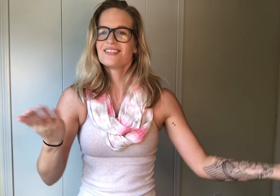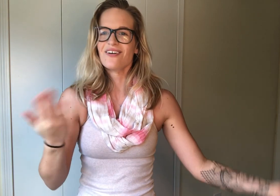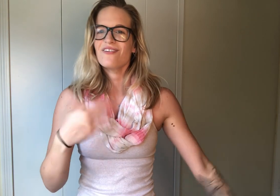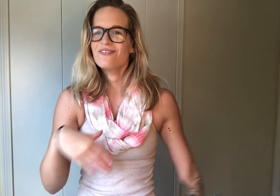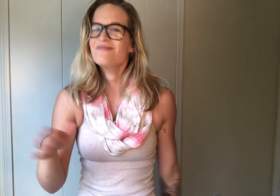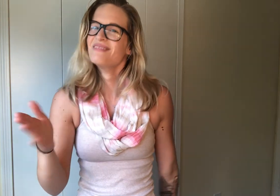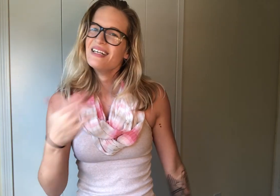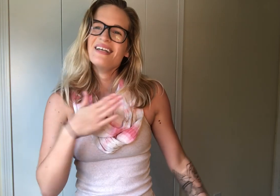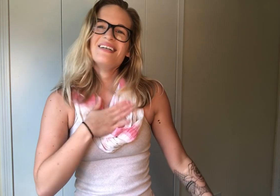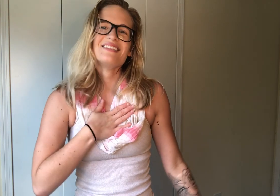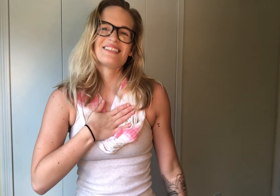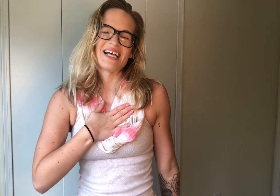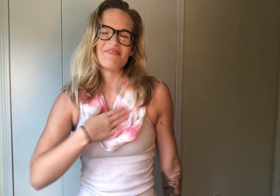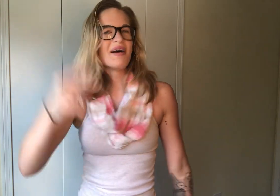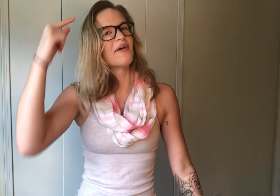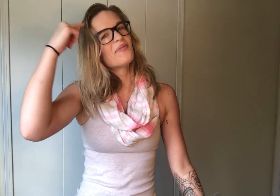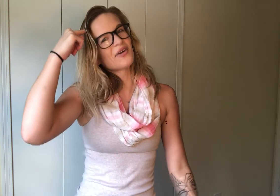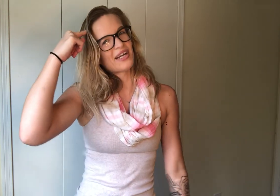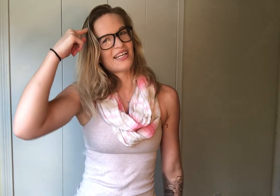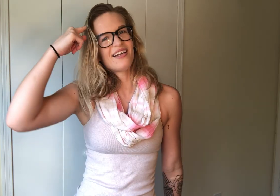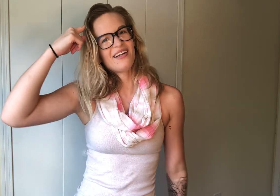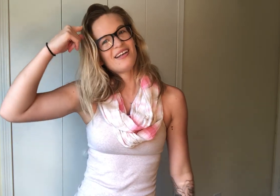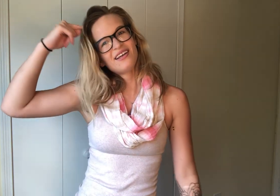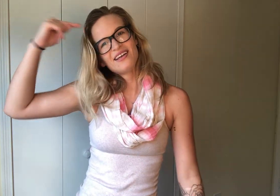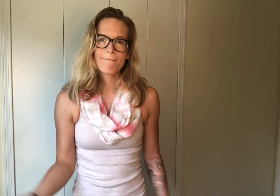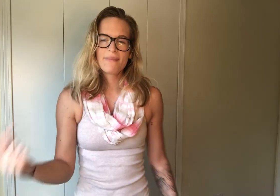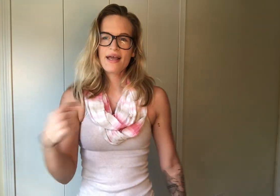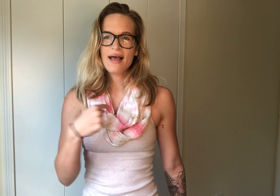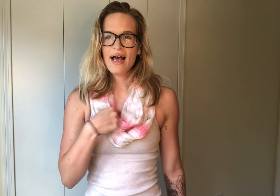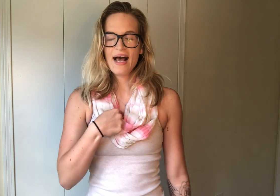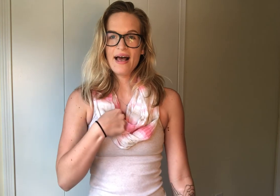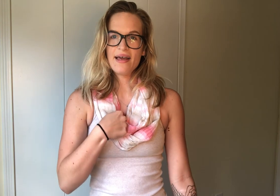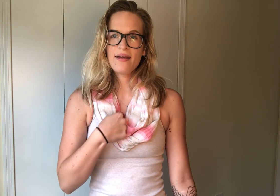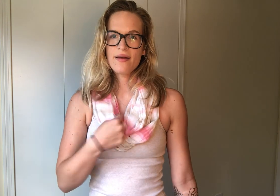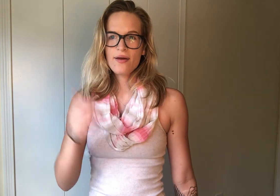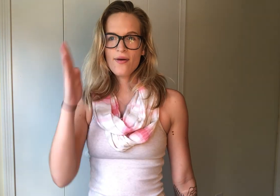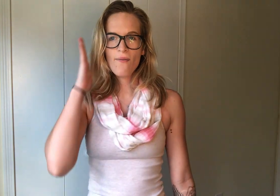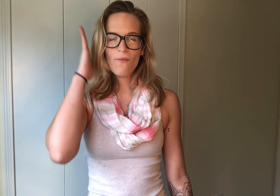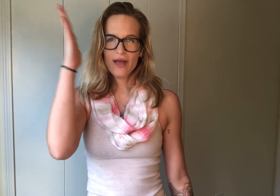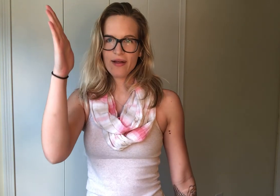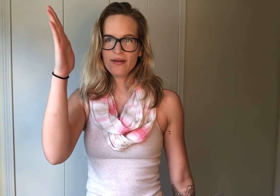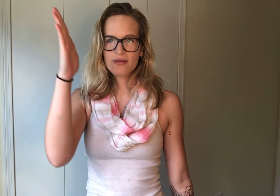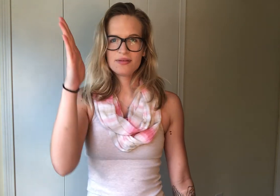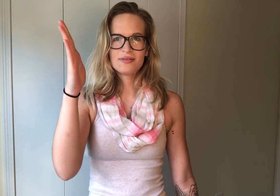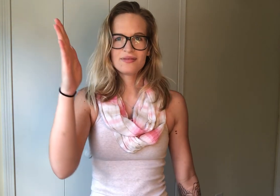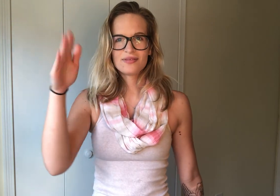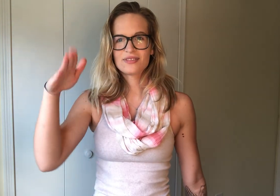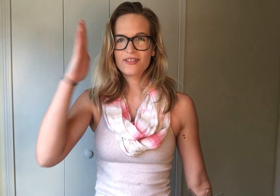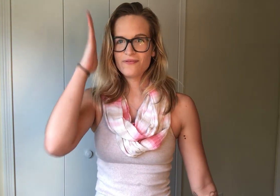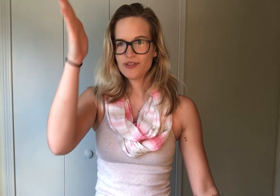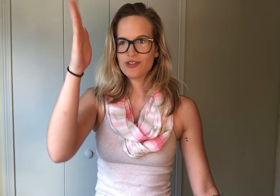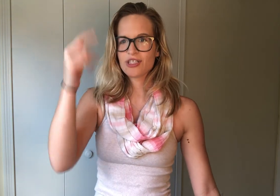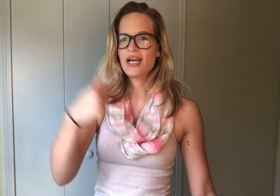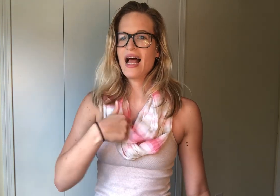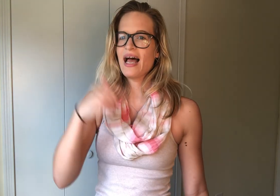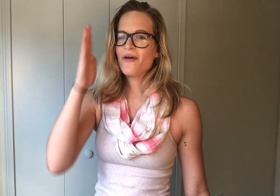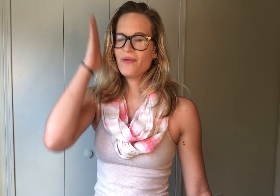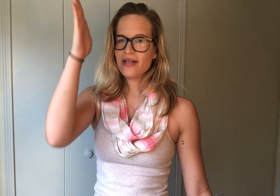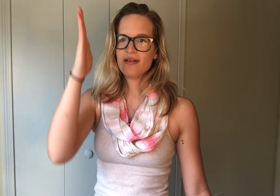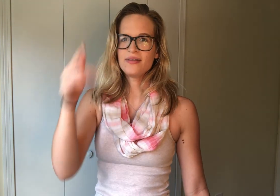Inside my brain, brain, I will, so future, I will,